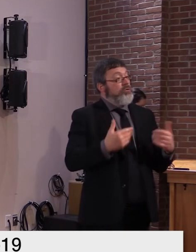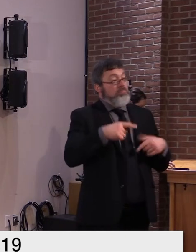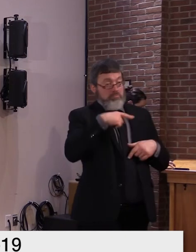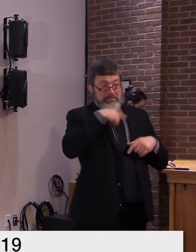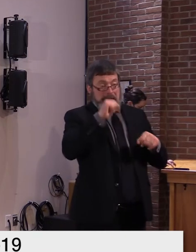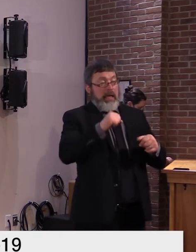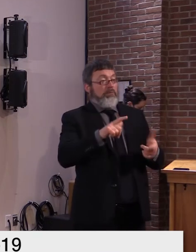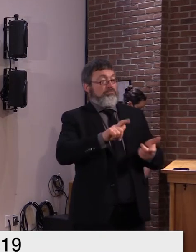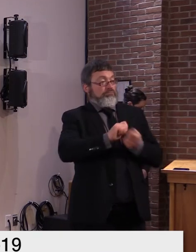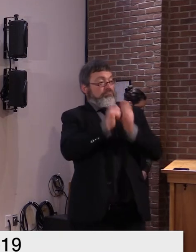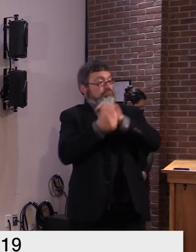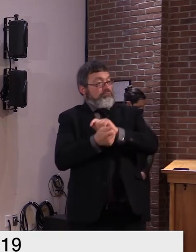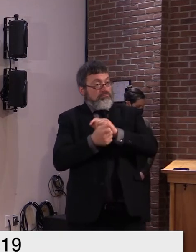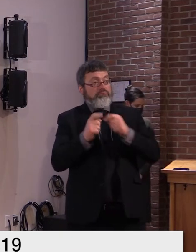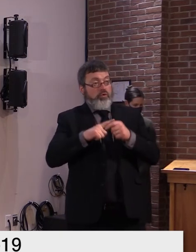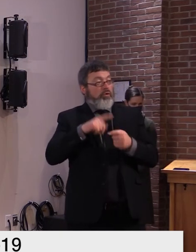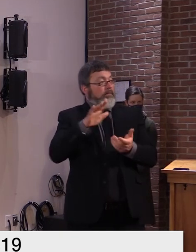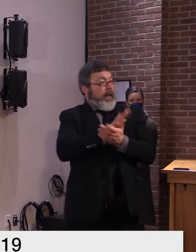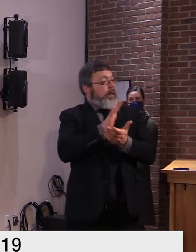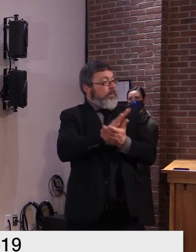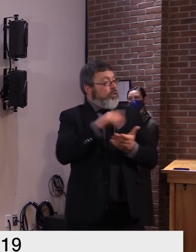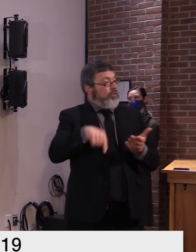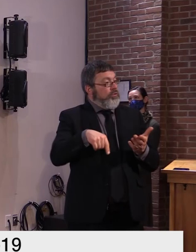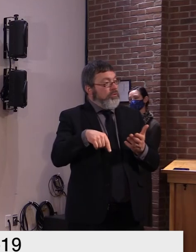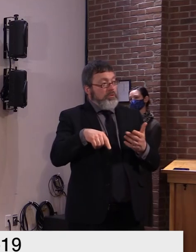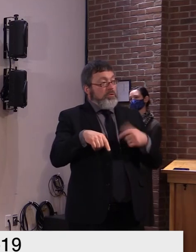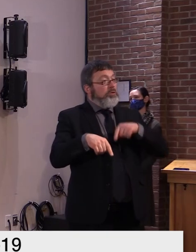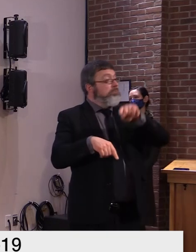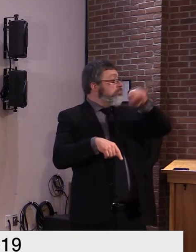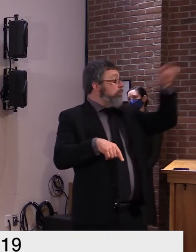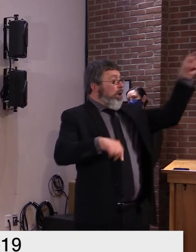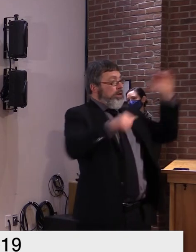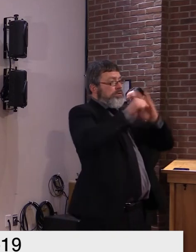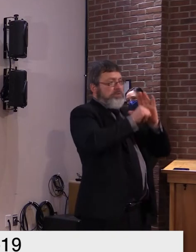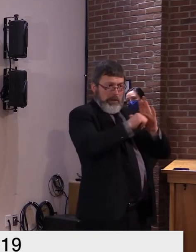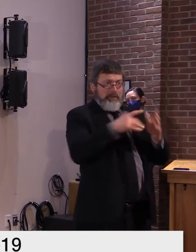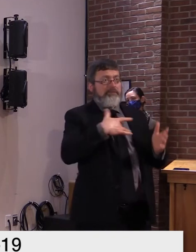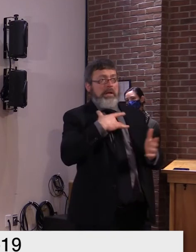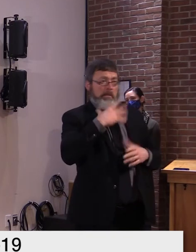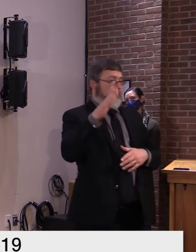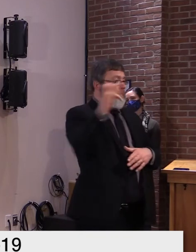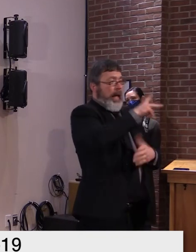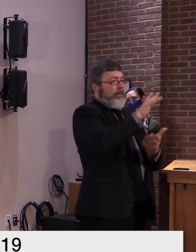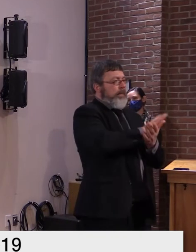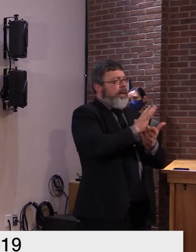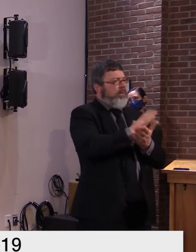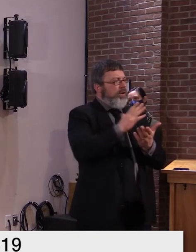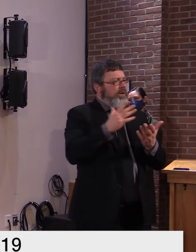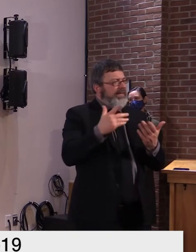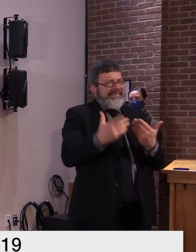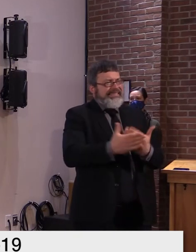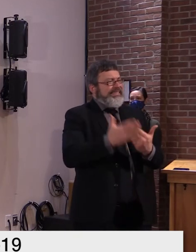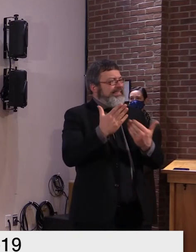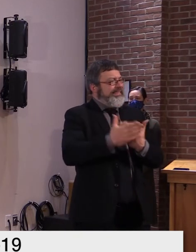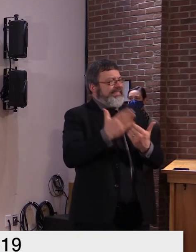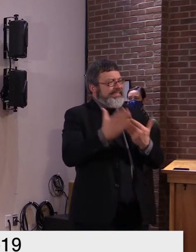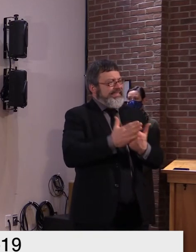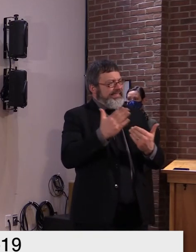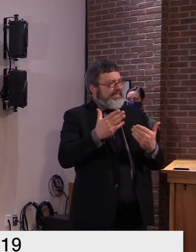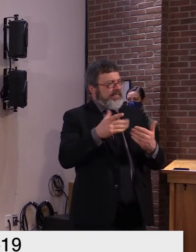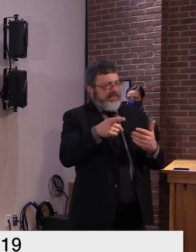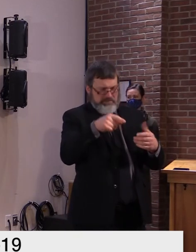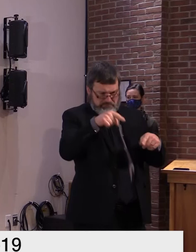states do as well. And they have been certified. Even in some of the states that have been questioning, they have paper ballots. And have